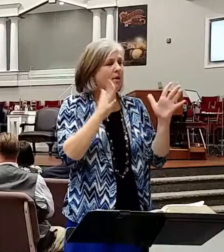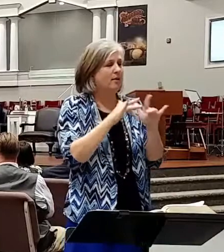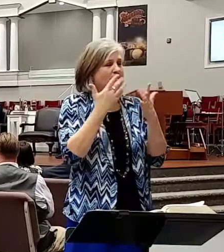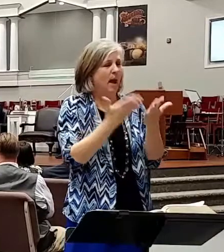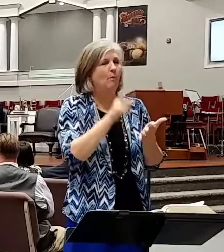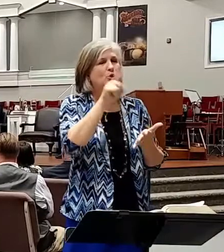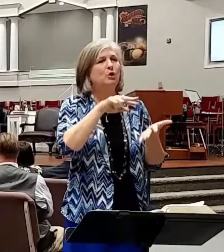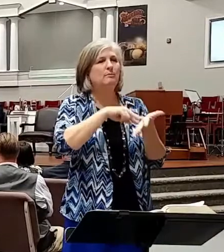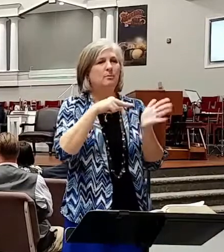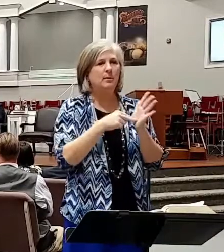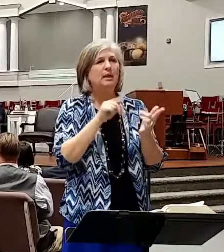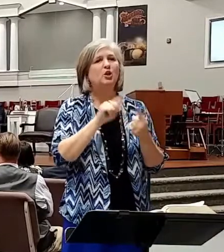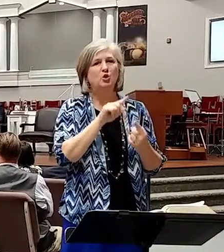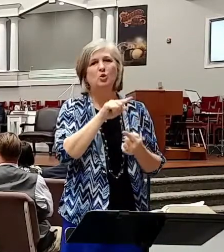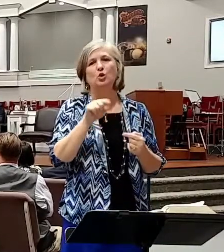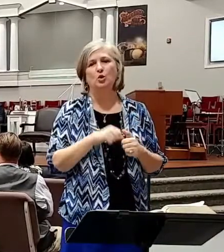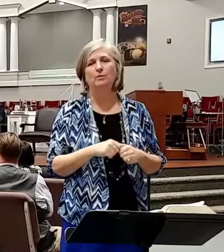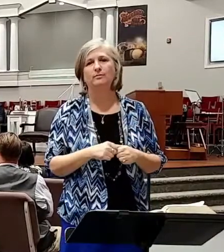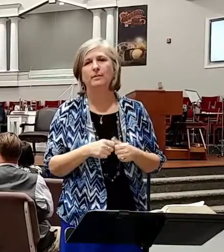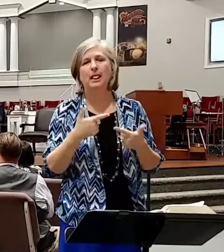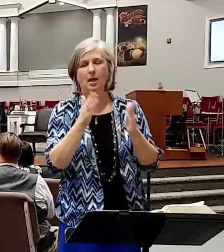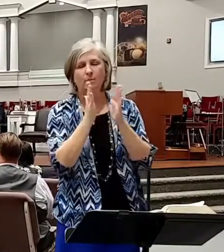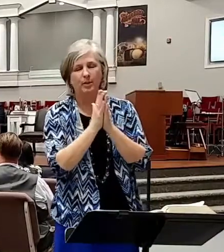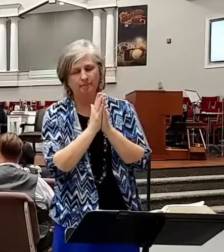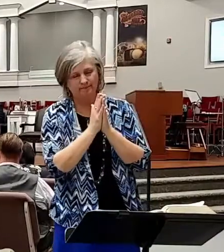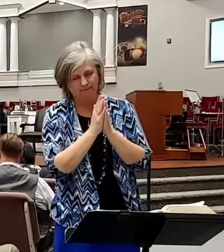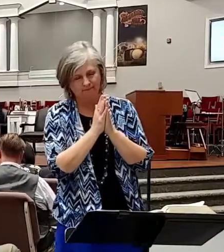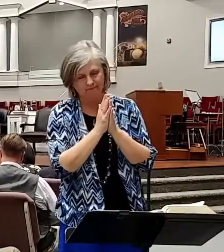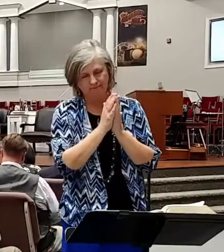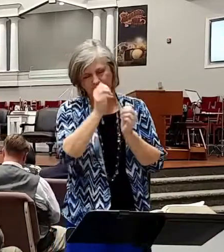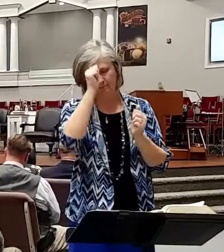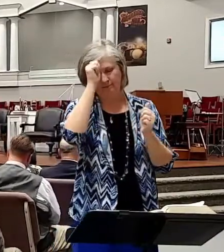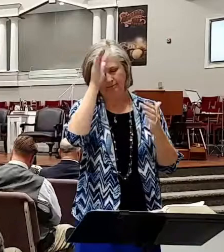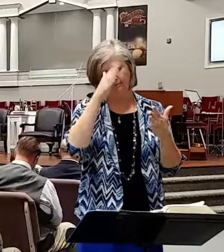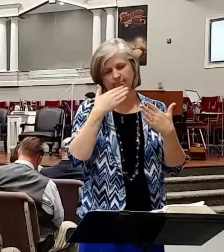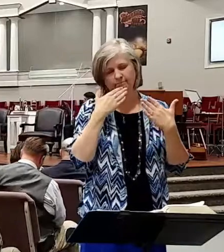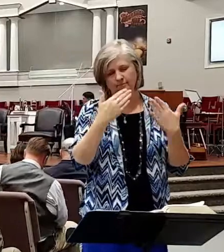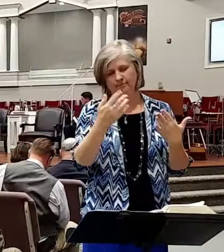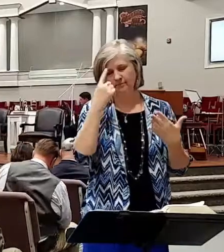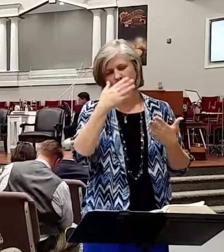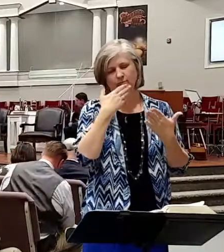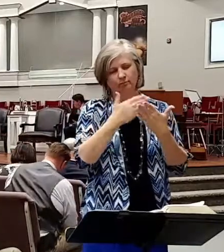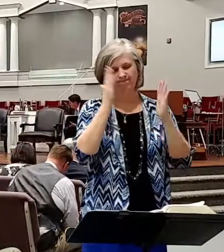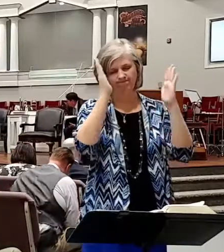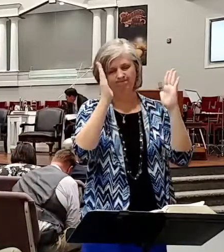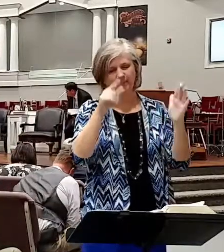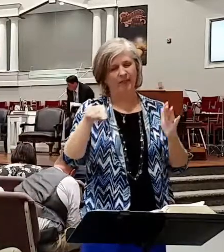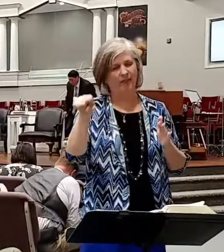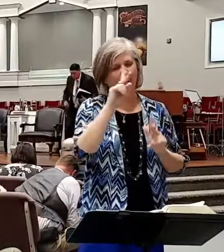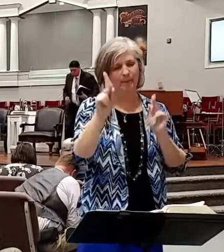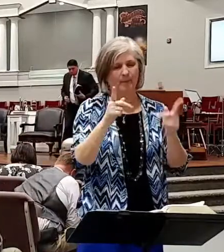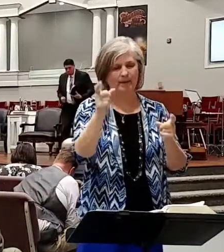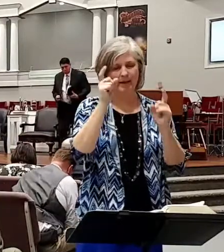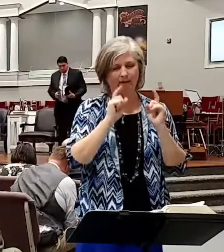to you let's pray together father thank you for the good attention these folks have given as I've shared your word tonight night